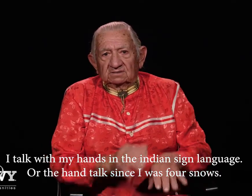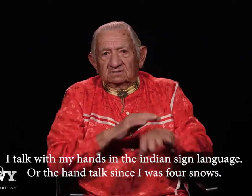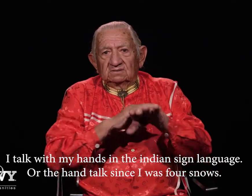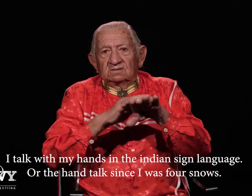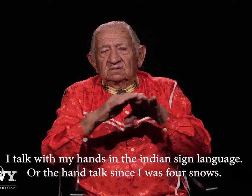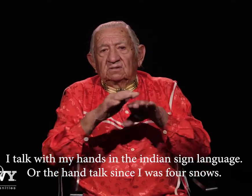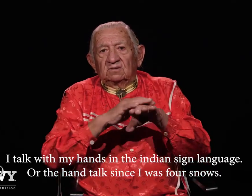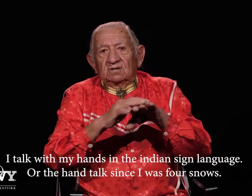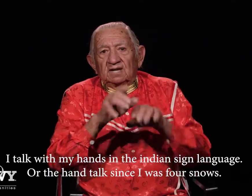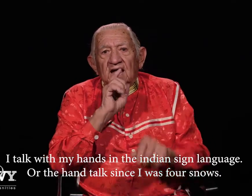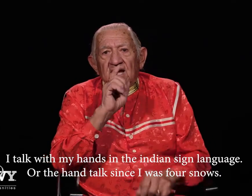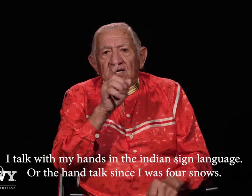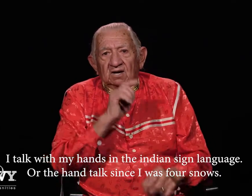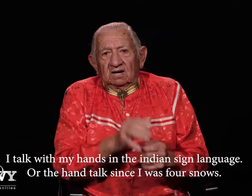or the hand talk